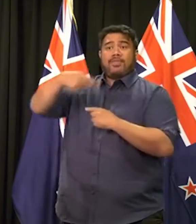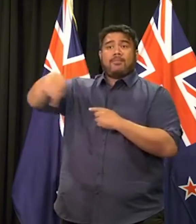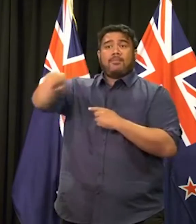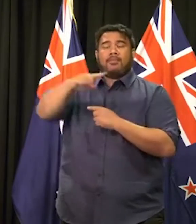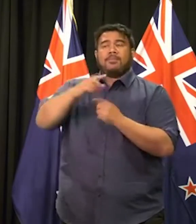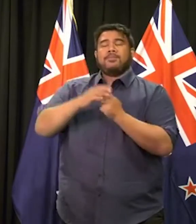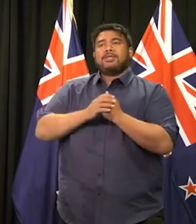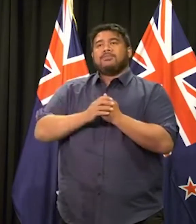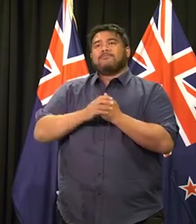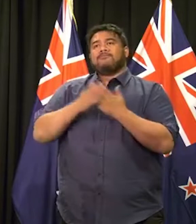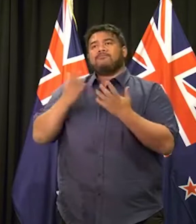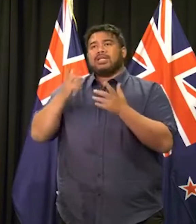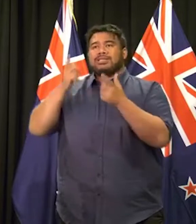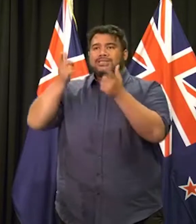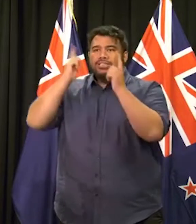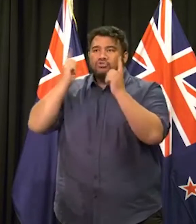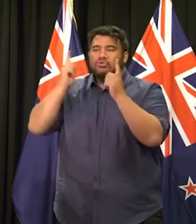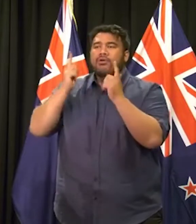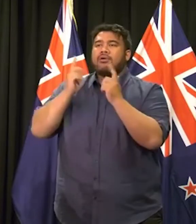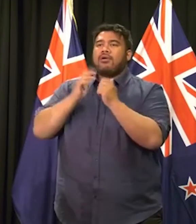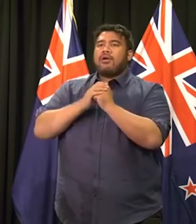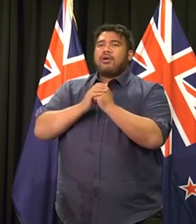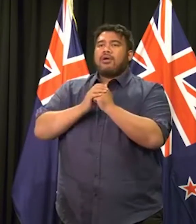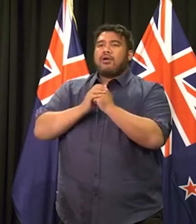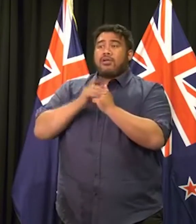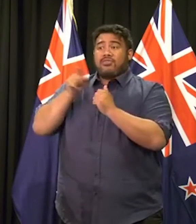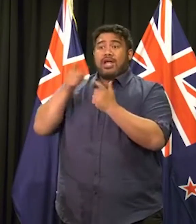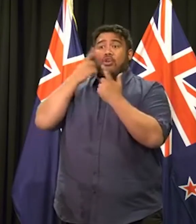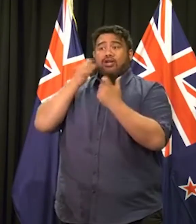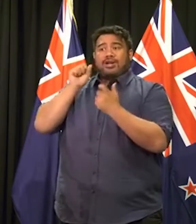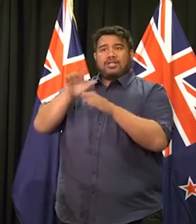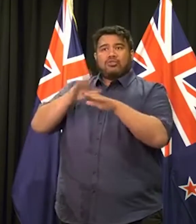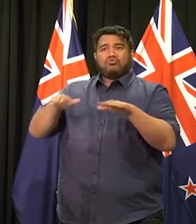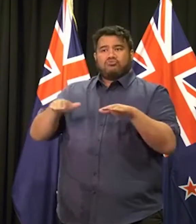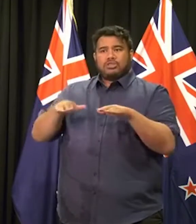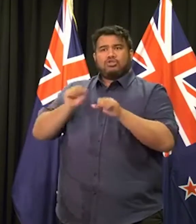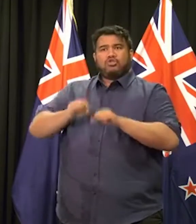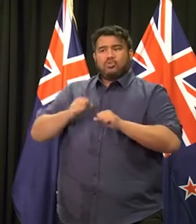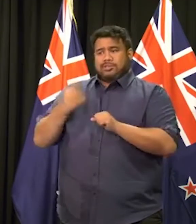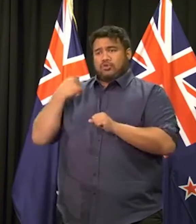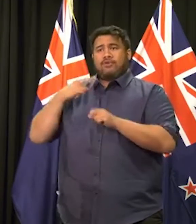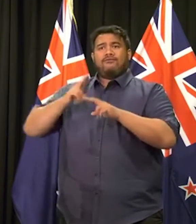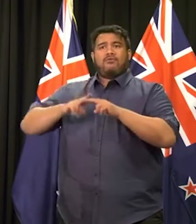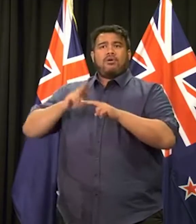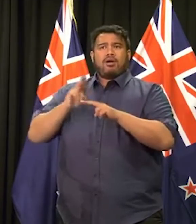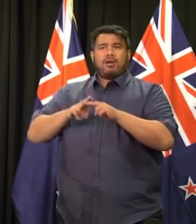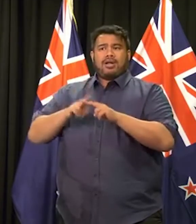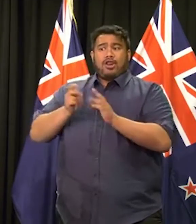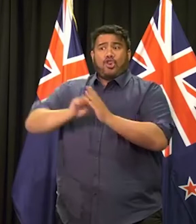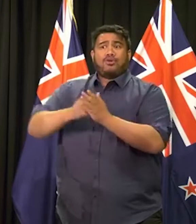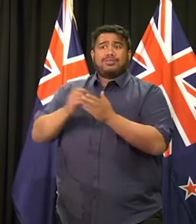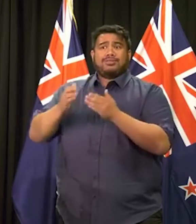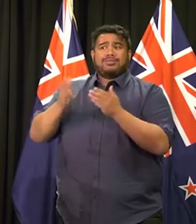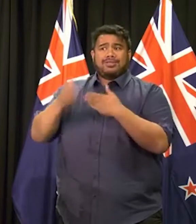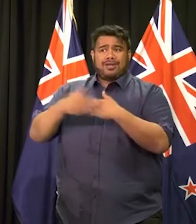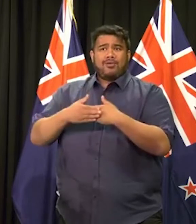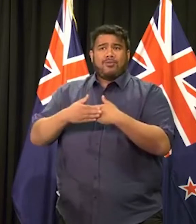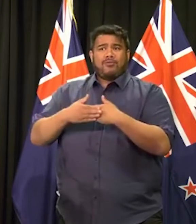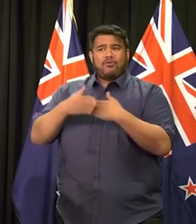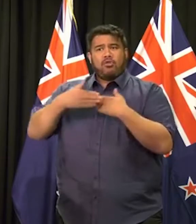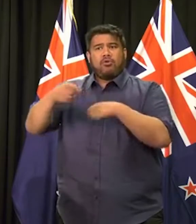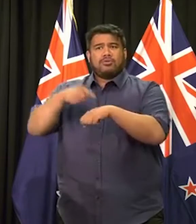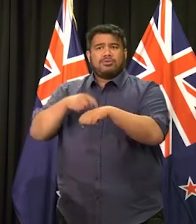right through to the teachers, many of whom kept their students in lockdown on Friday and who will be dealing with the fallout from that